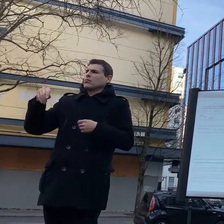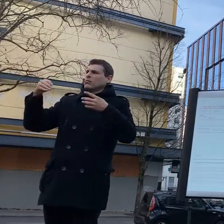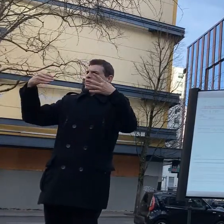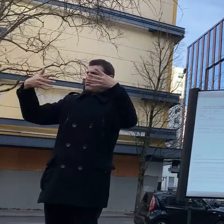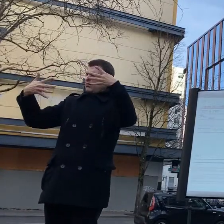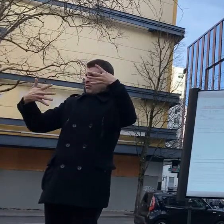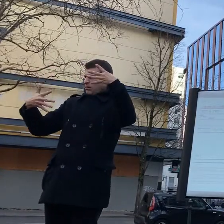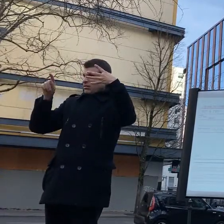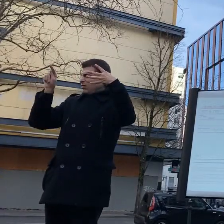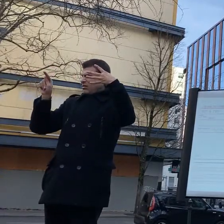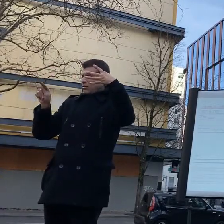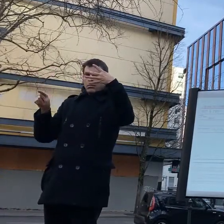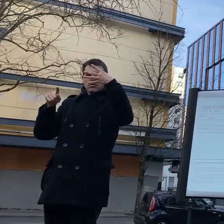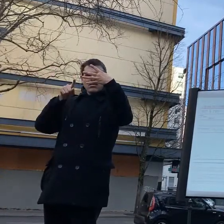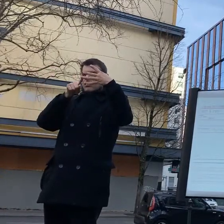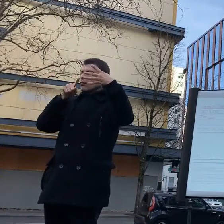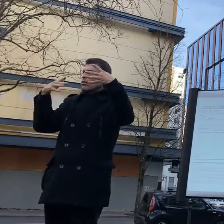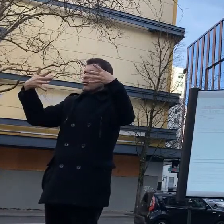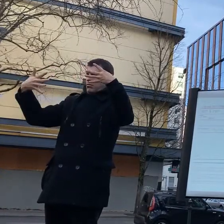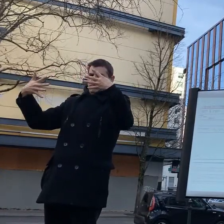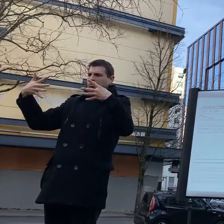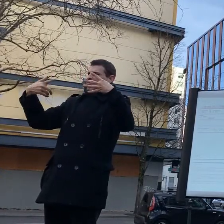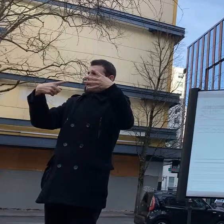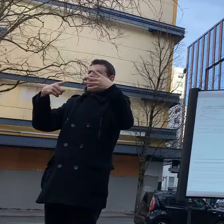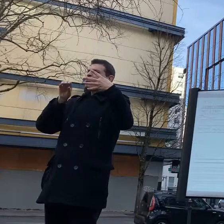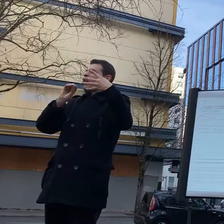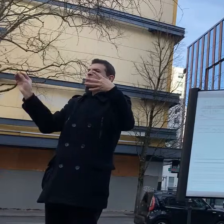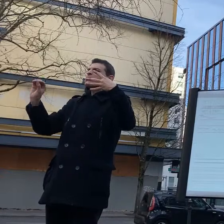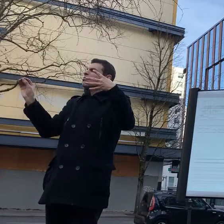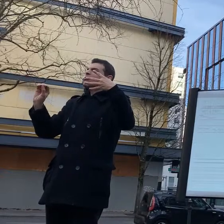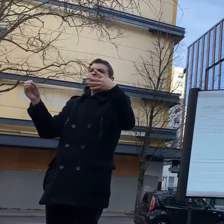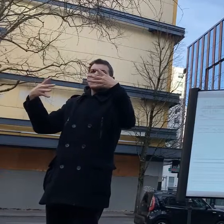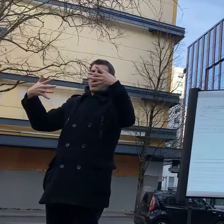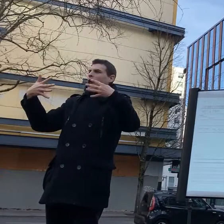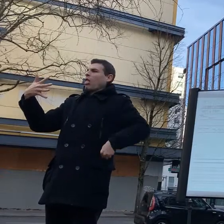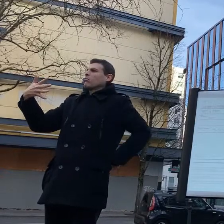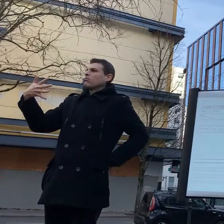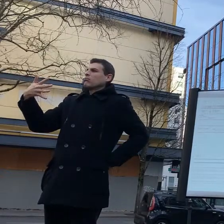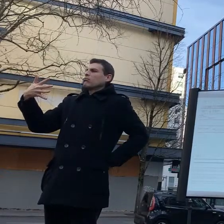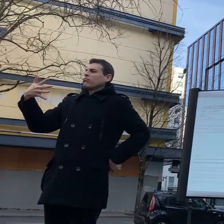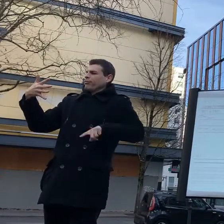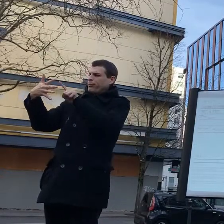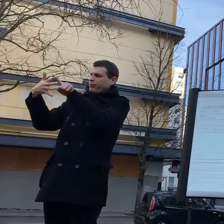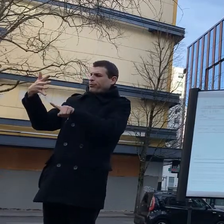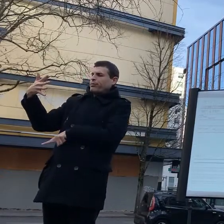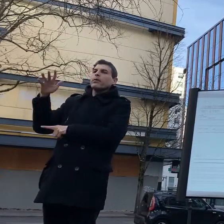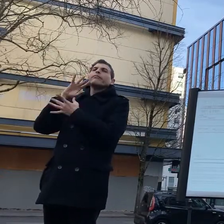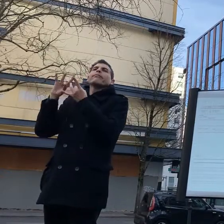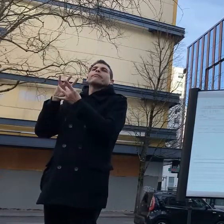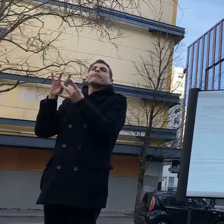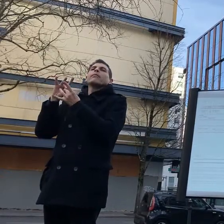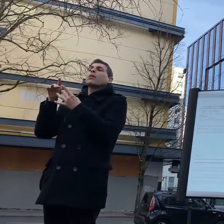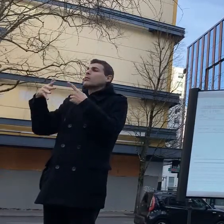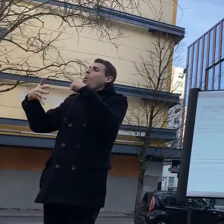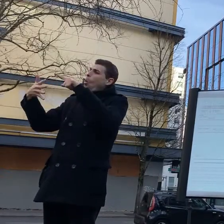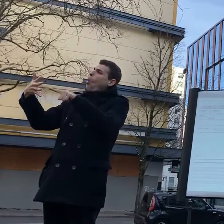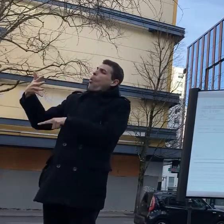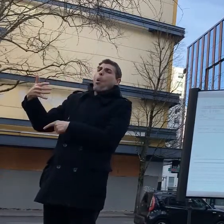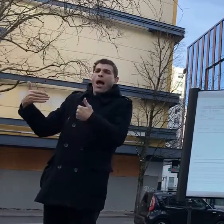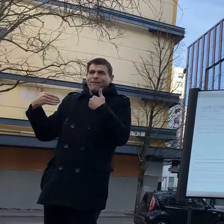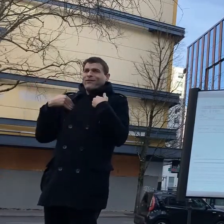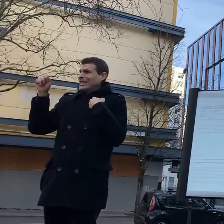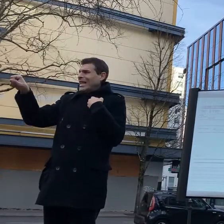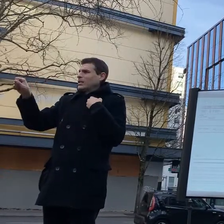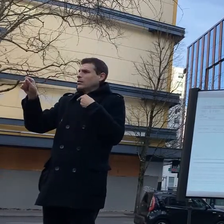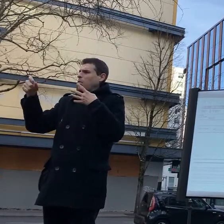as you can tell there's been a systematic removal of the most hazardous compounds from the material safety